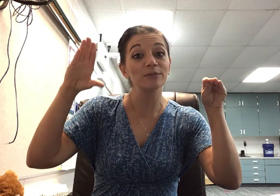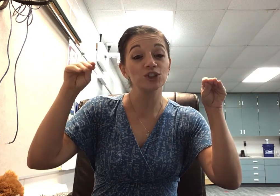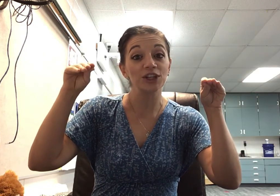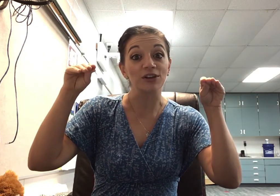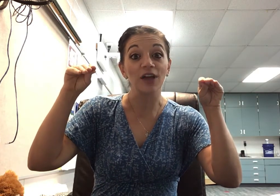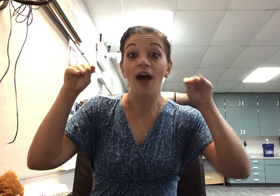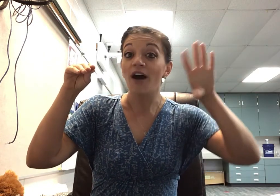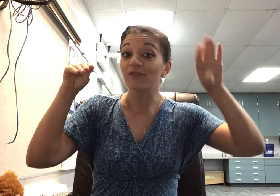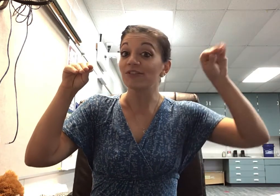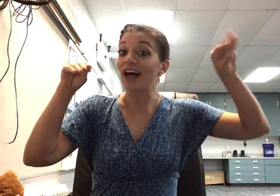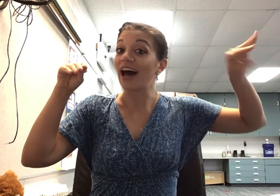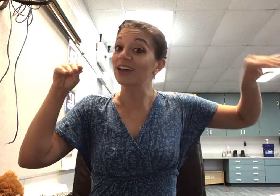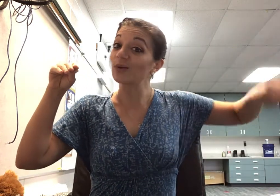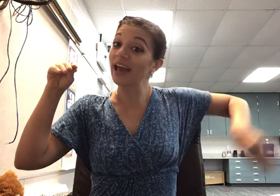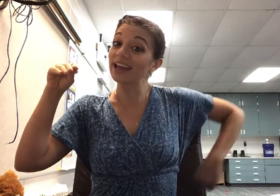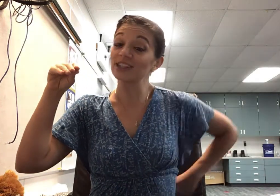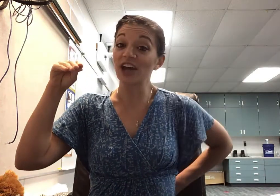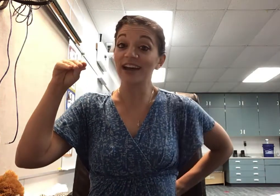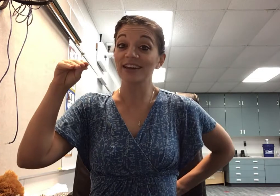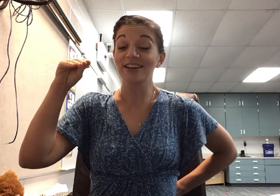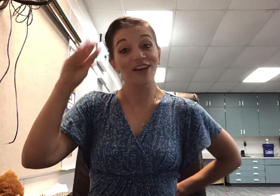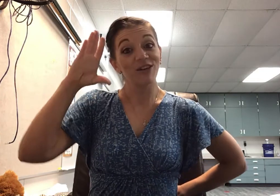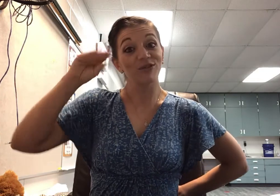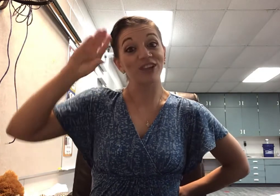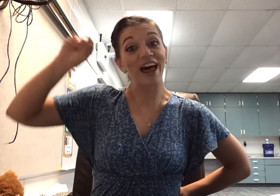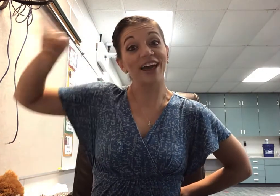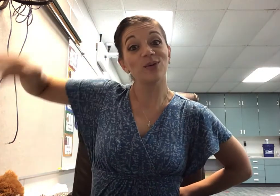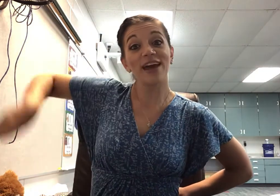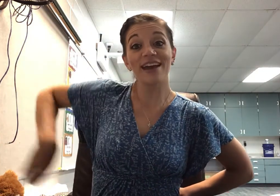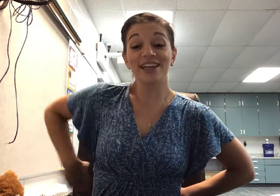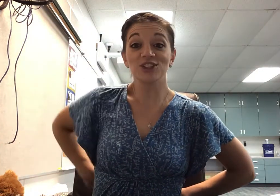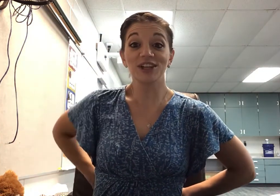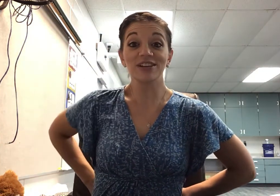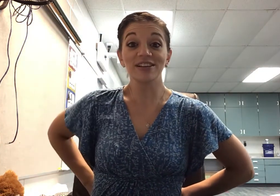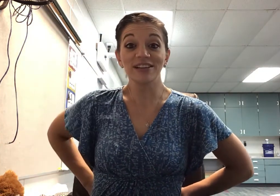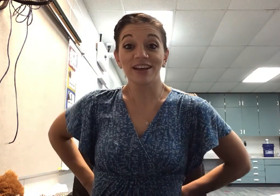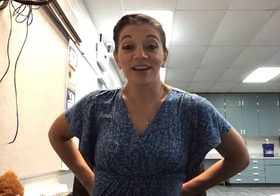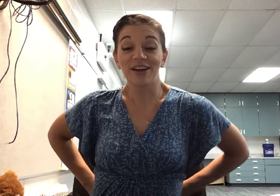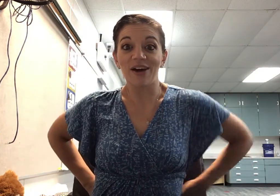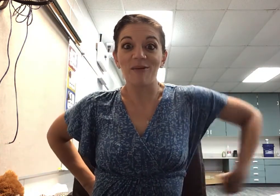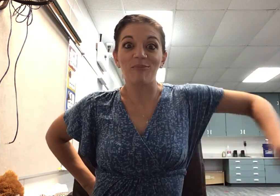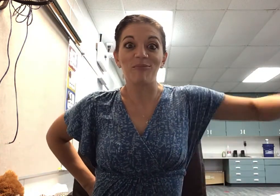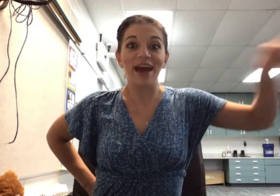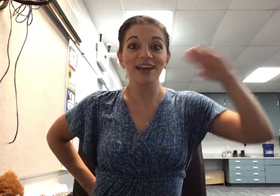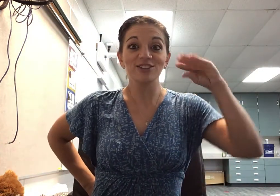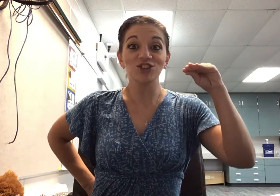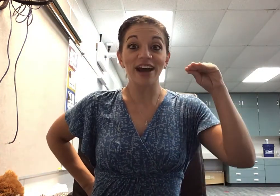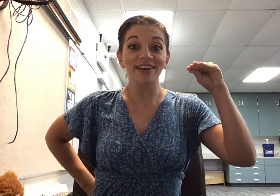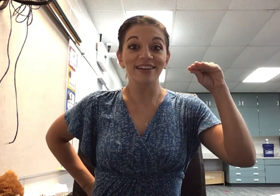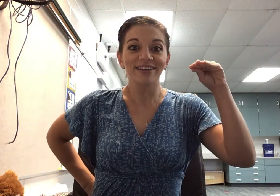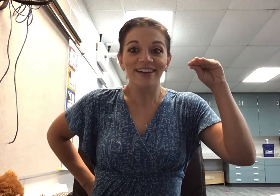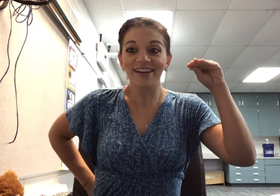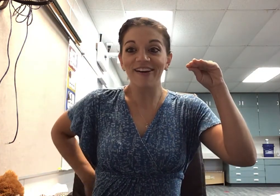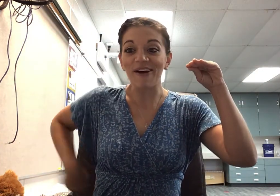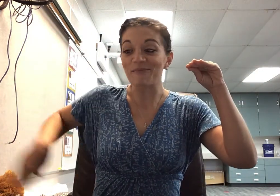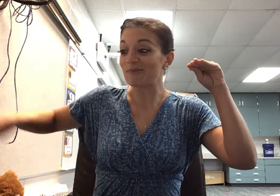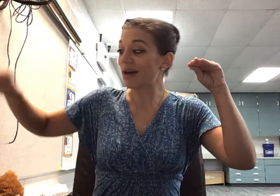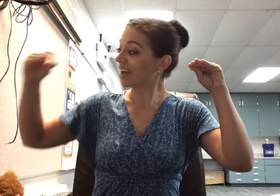Jill. Fly away Jack. Fly away Jill. Come back Jack. Come back